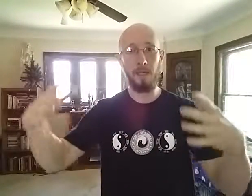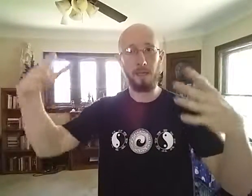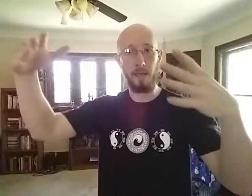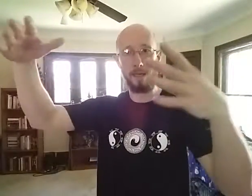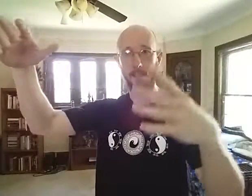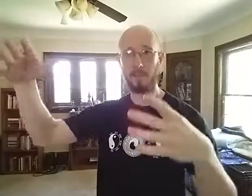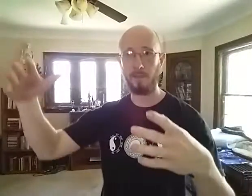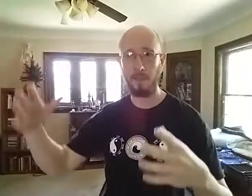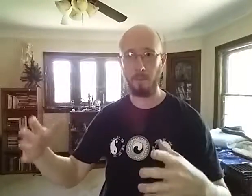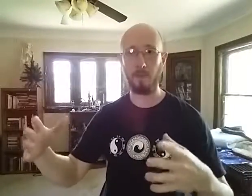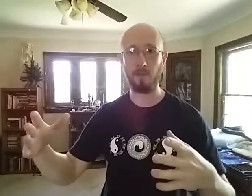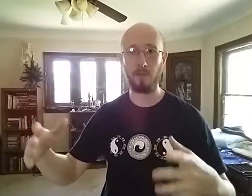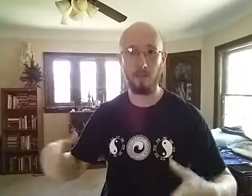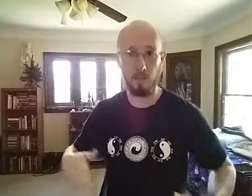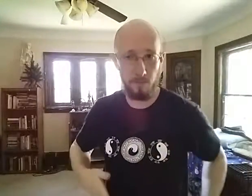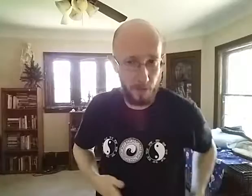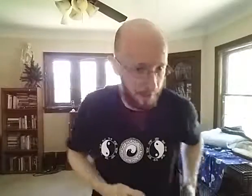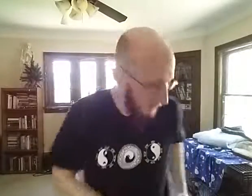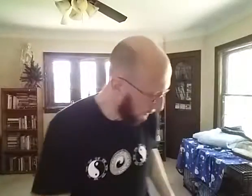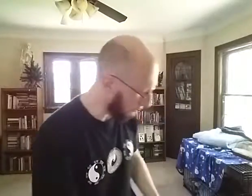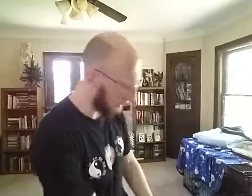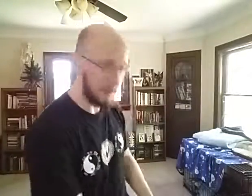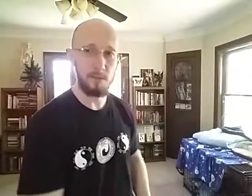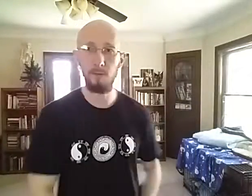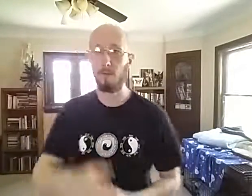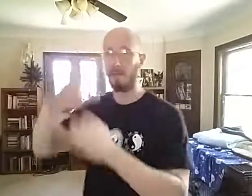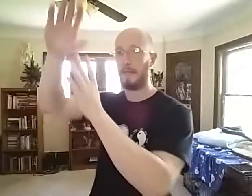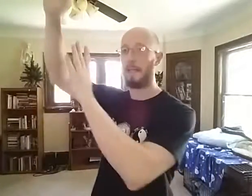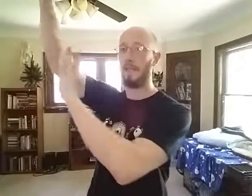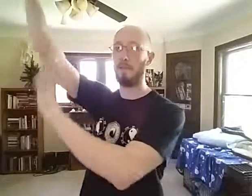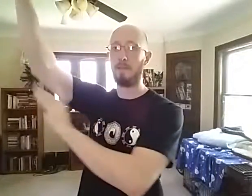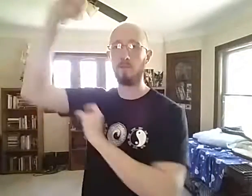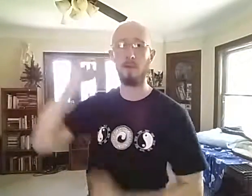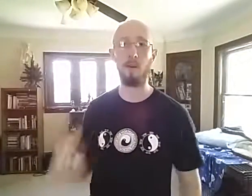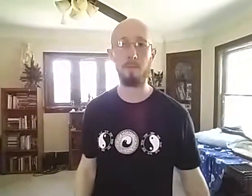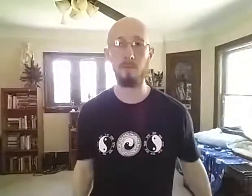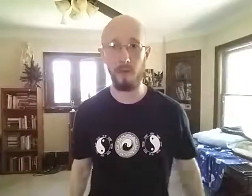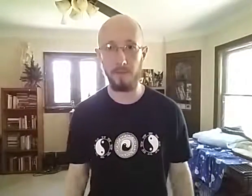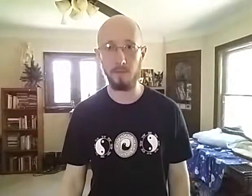that idea of keeping everything unified, running through the leg, even as your arm is raised.